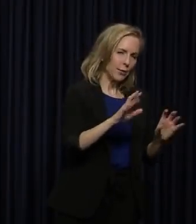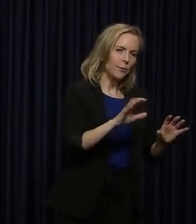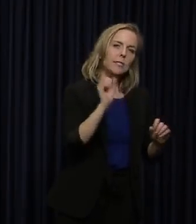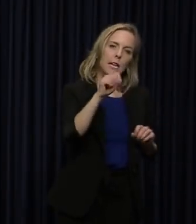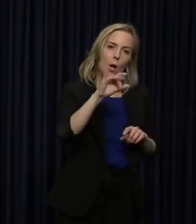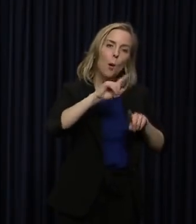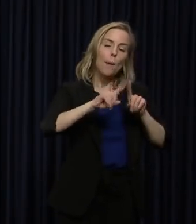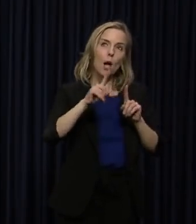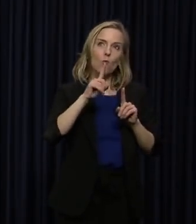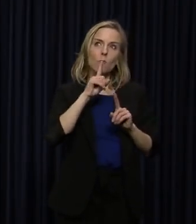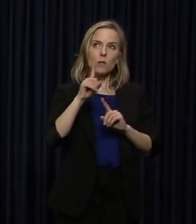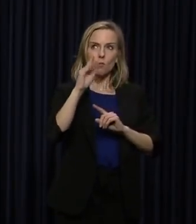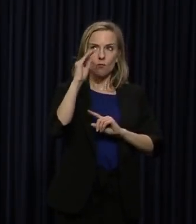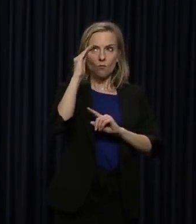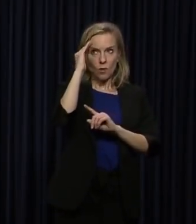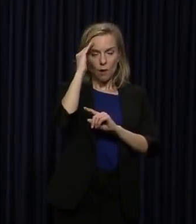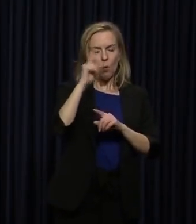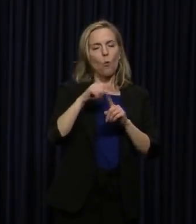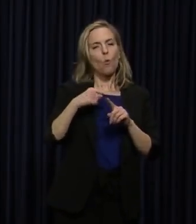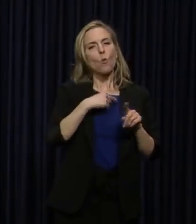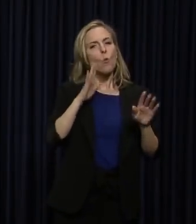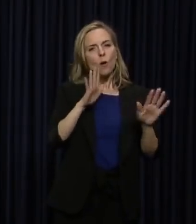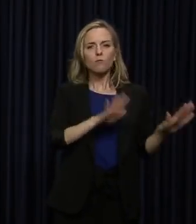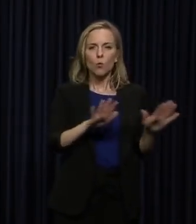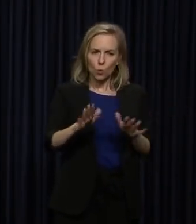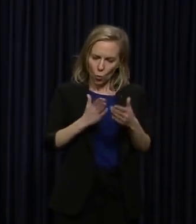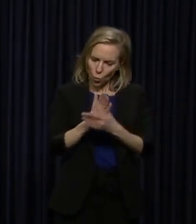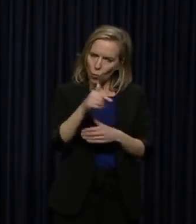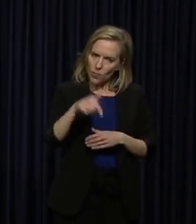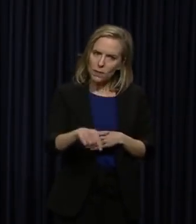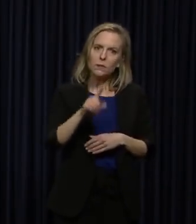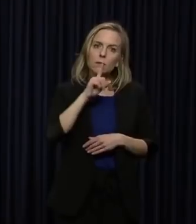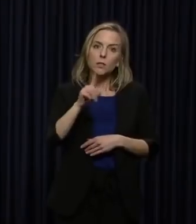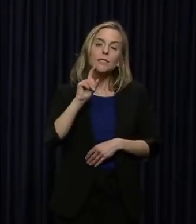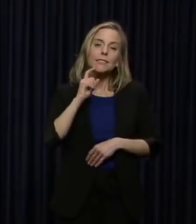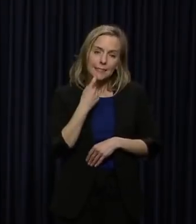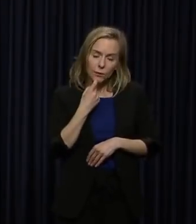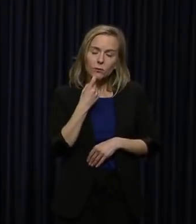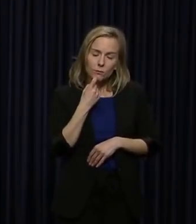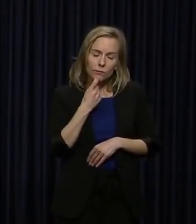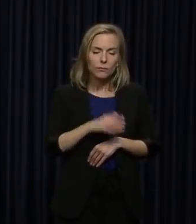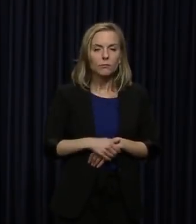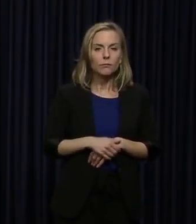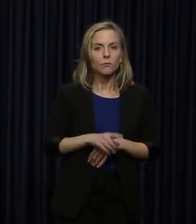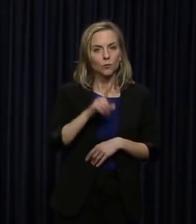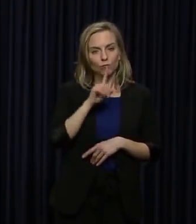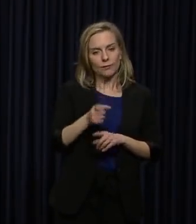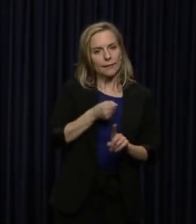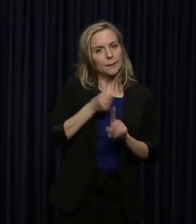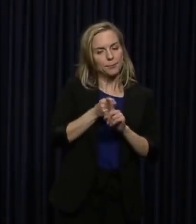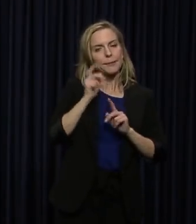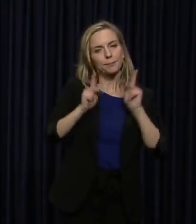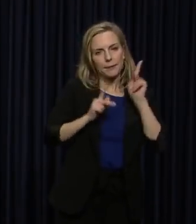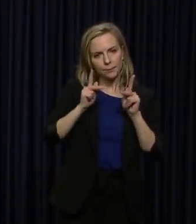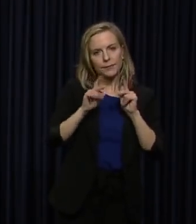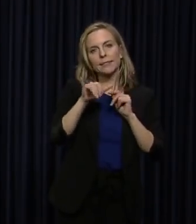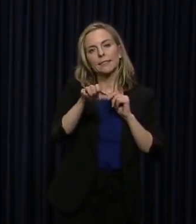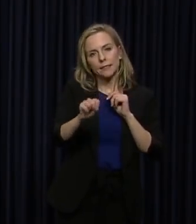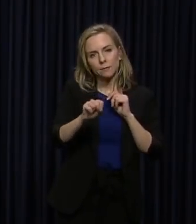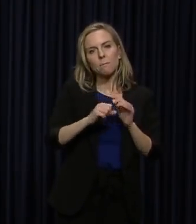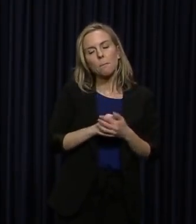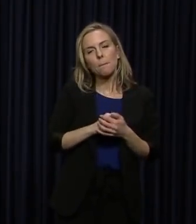us that while we've got to remain calm and we're going to get through this, it is serious, and it truly impacts people. So